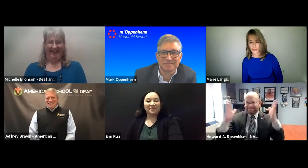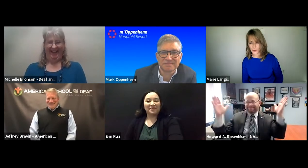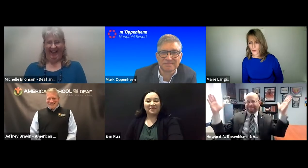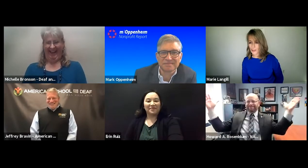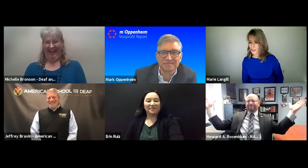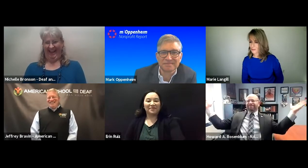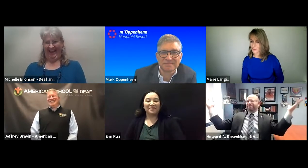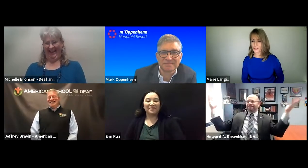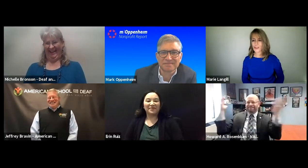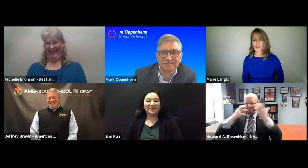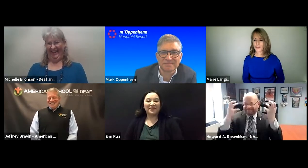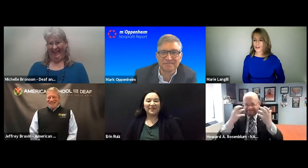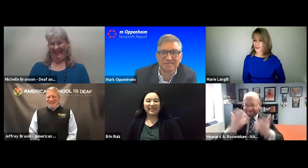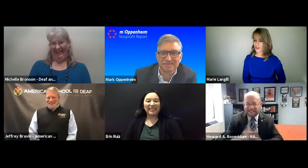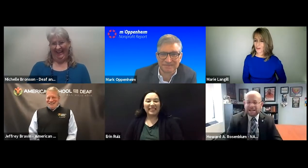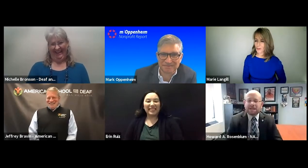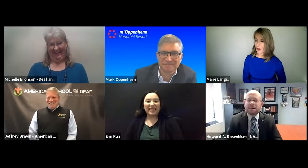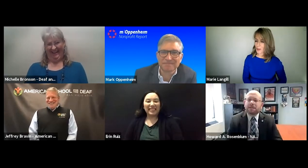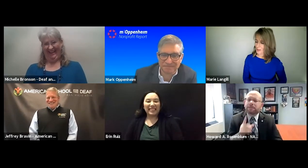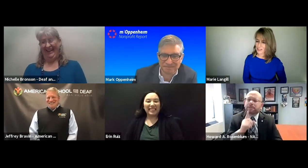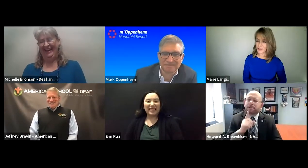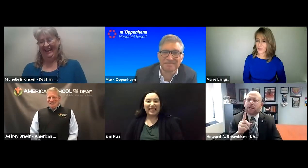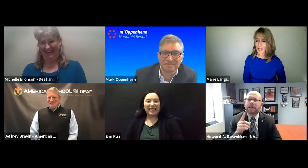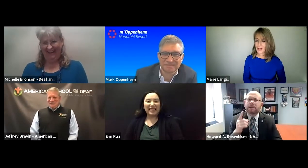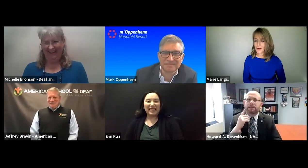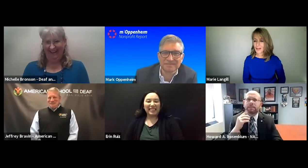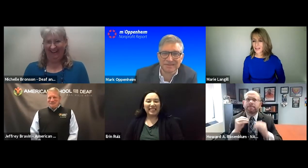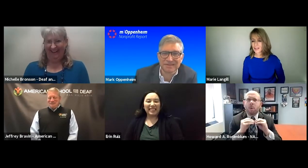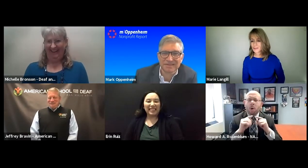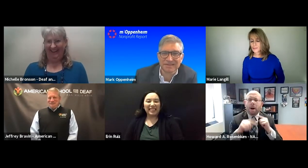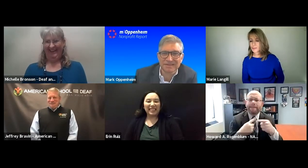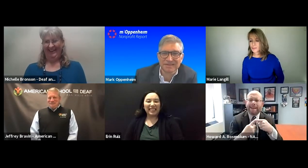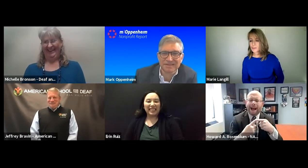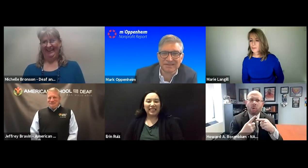That's a loaded question for sure. It's a very, very broad question. Wow.